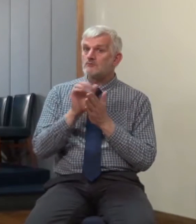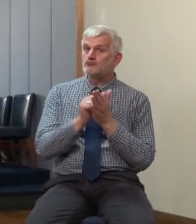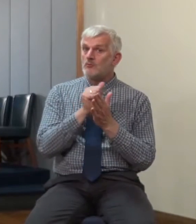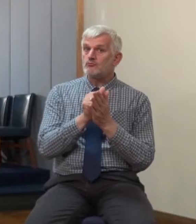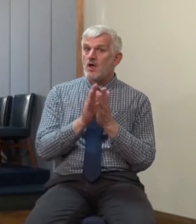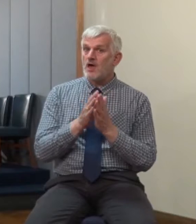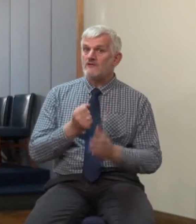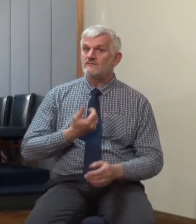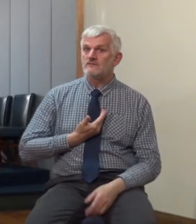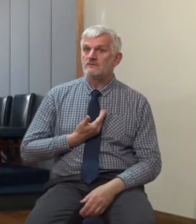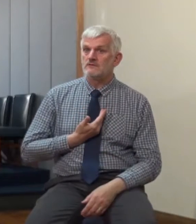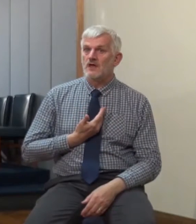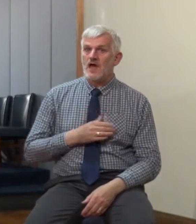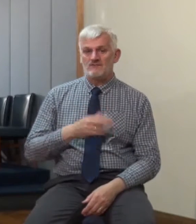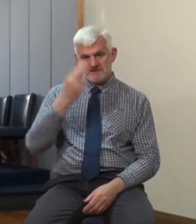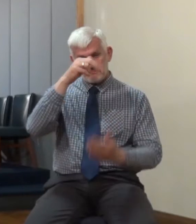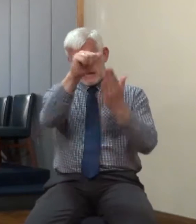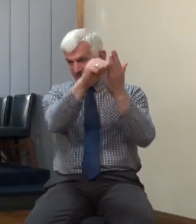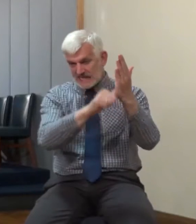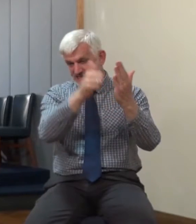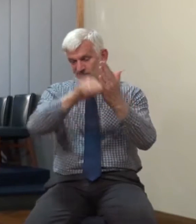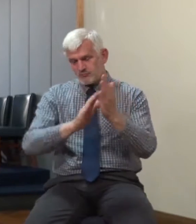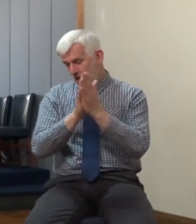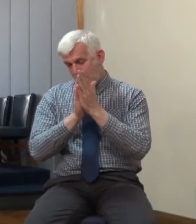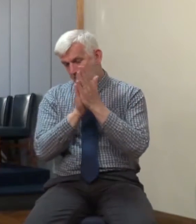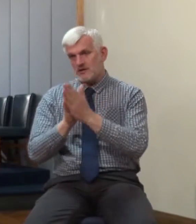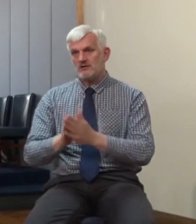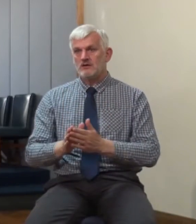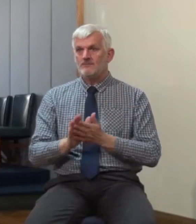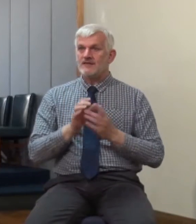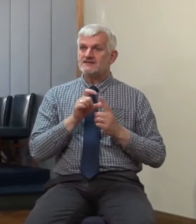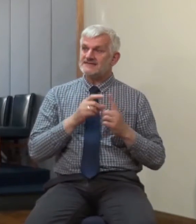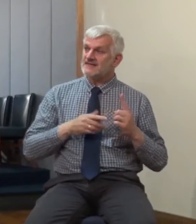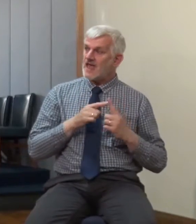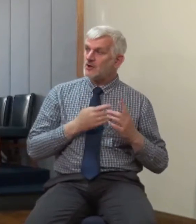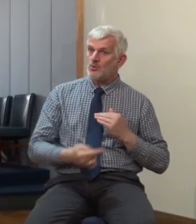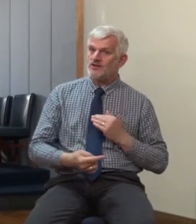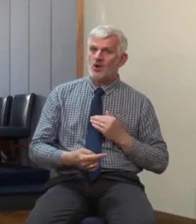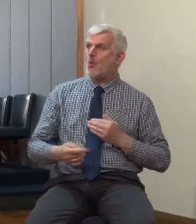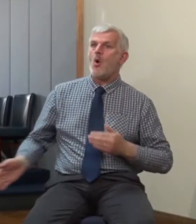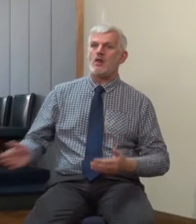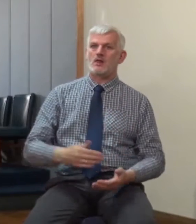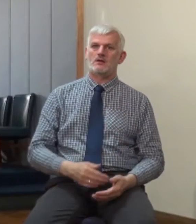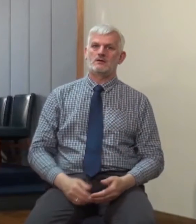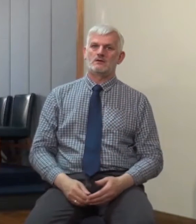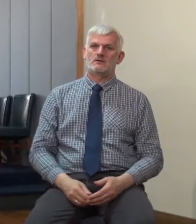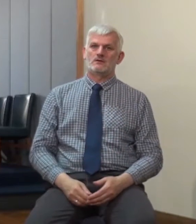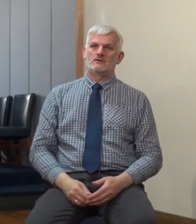Praying for all people. And this is not only office bearers, this is all of us. What is the state of your ministry